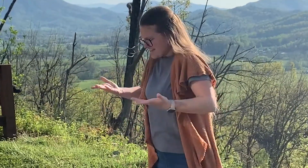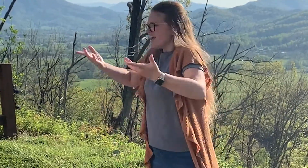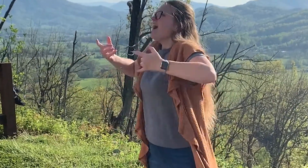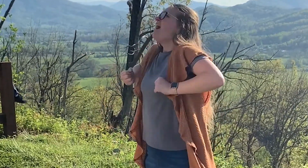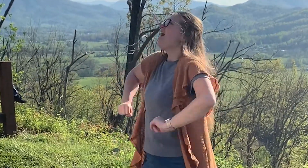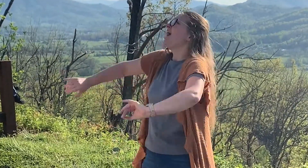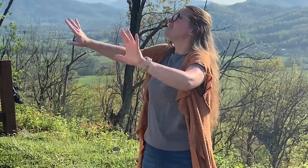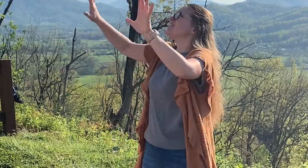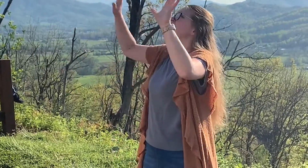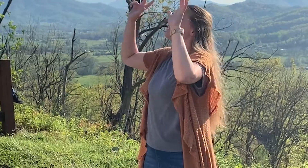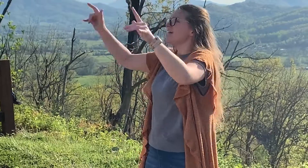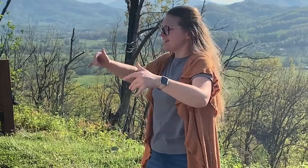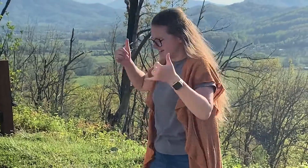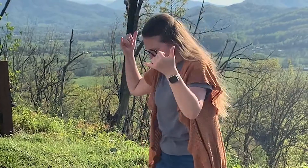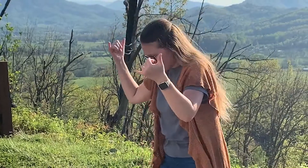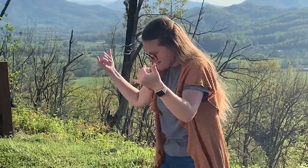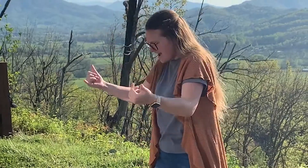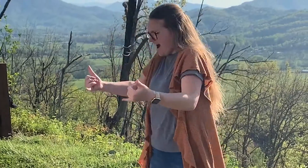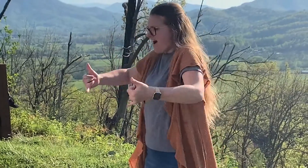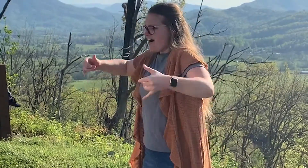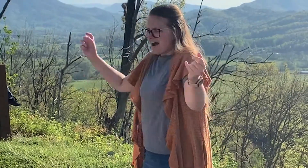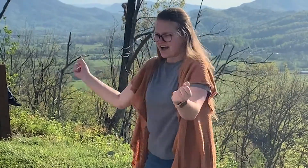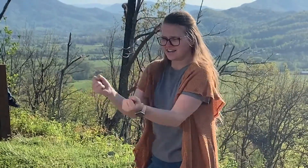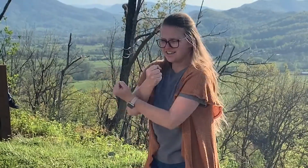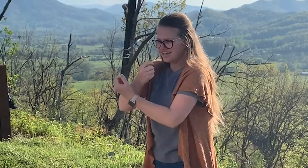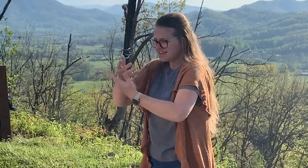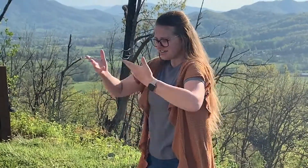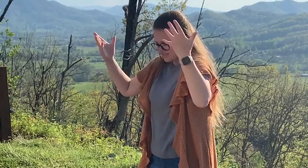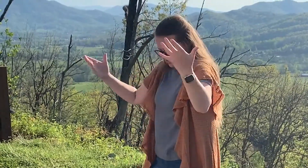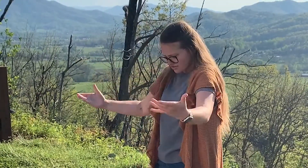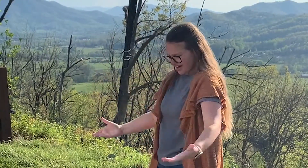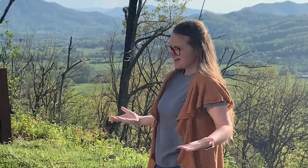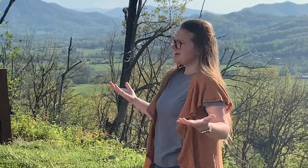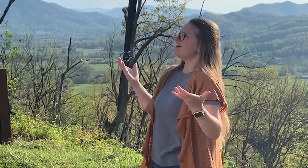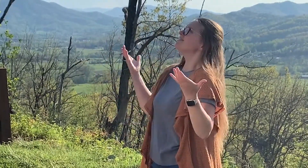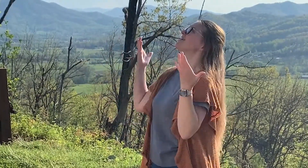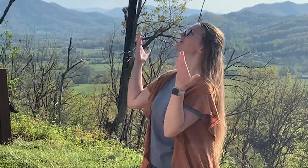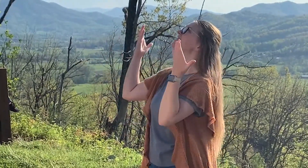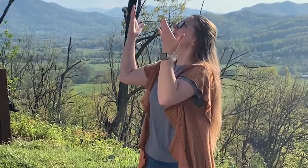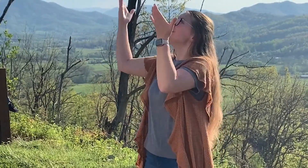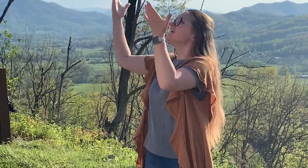laid down I surrender now I give you everything